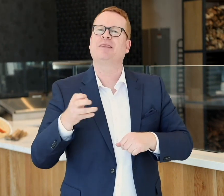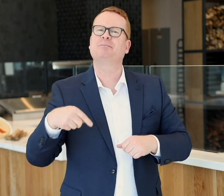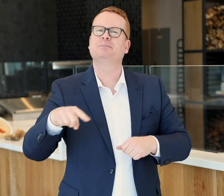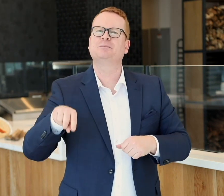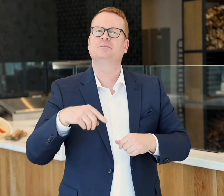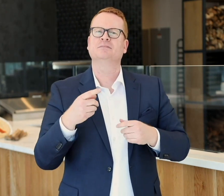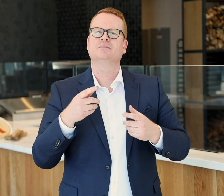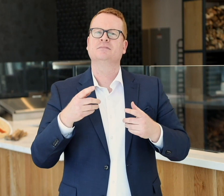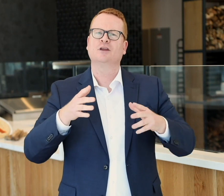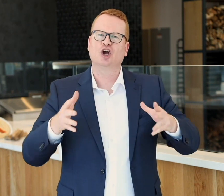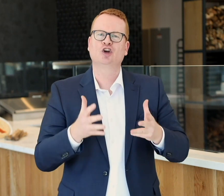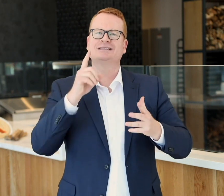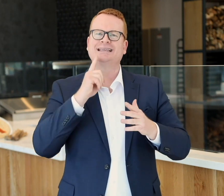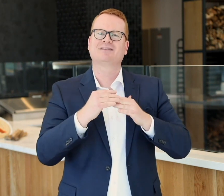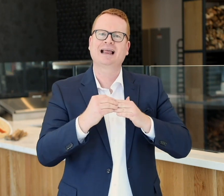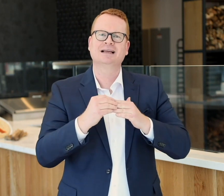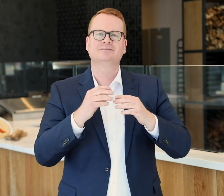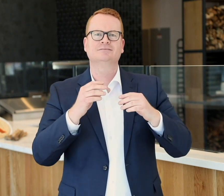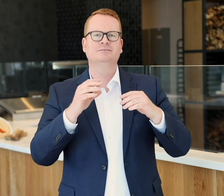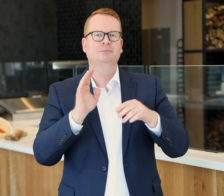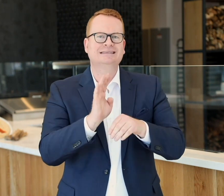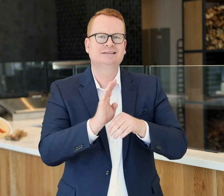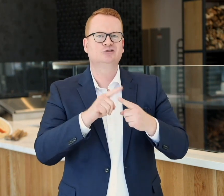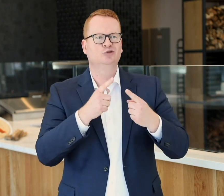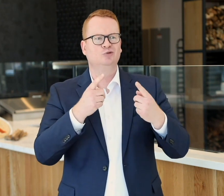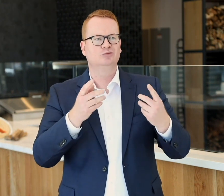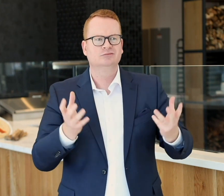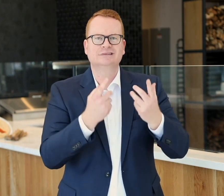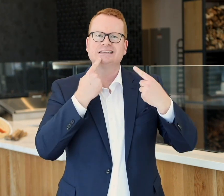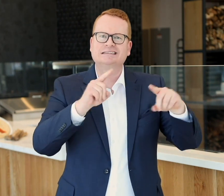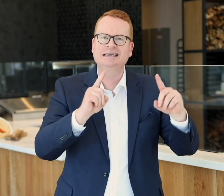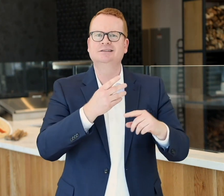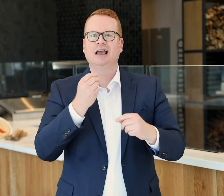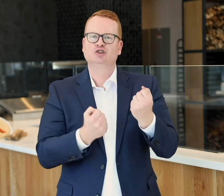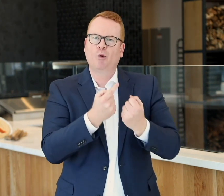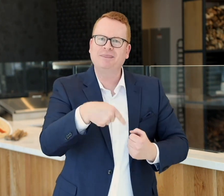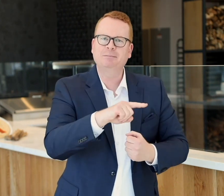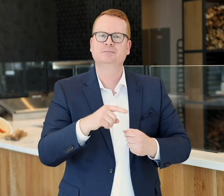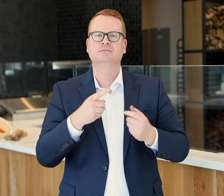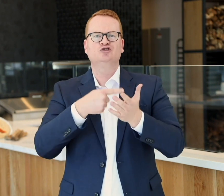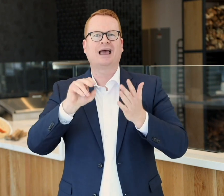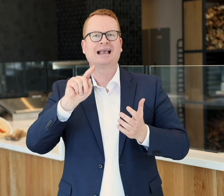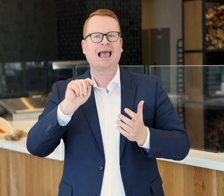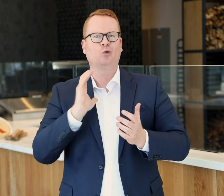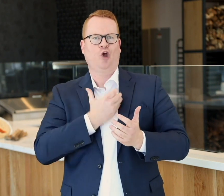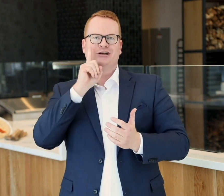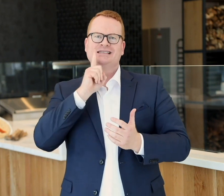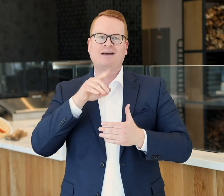deaf employees. Encourage and support deaf businesses in their momentum towards success. Look into content